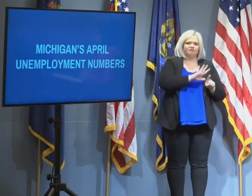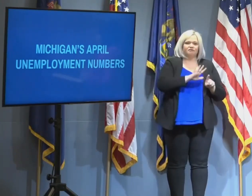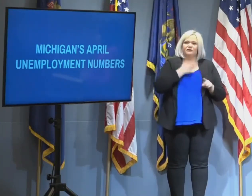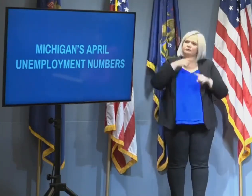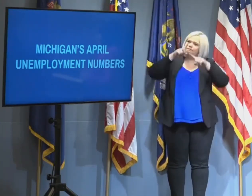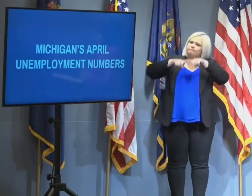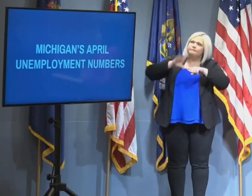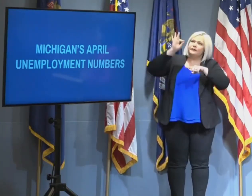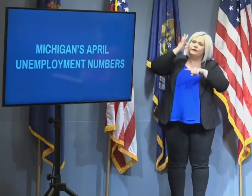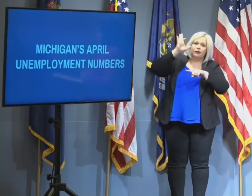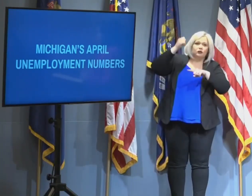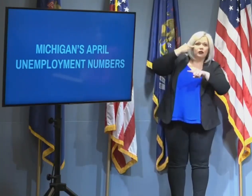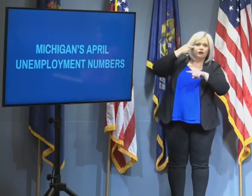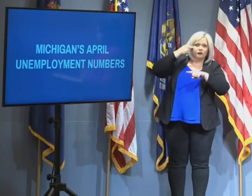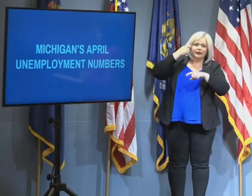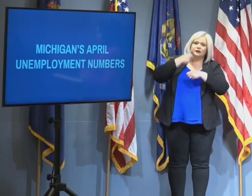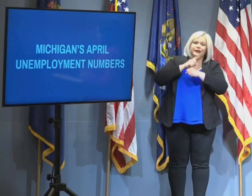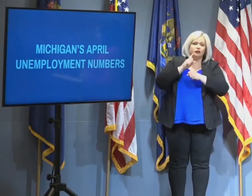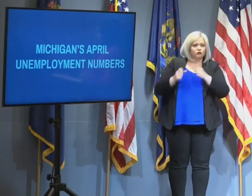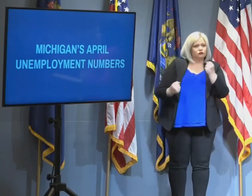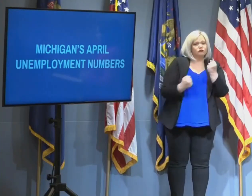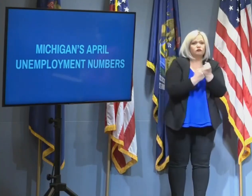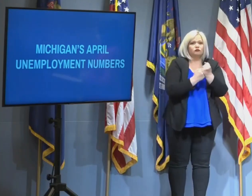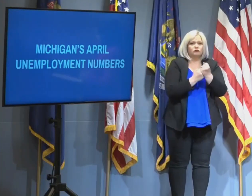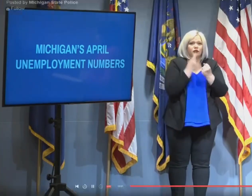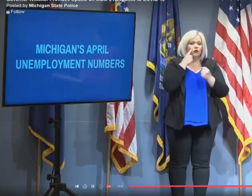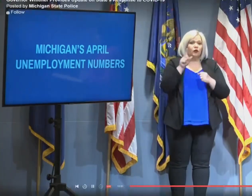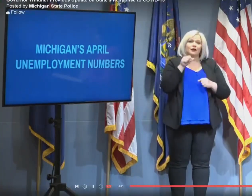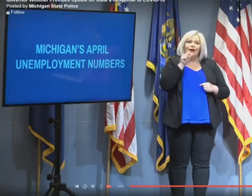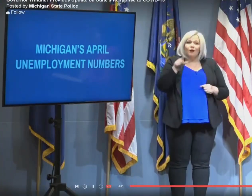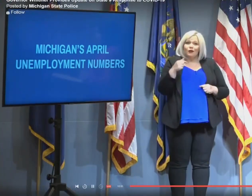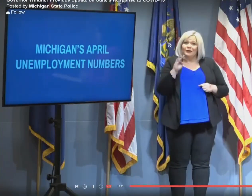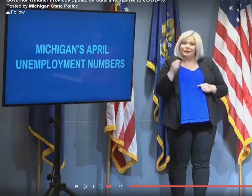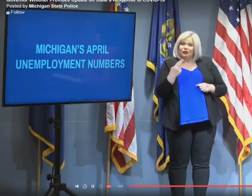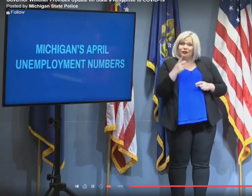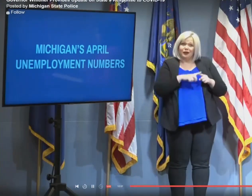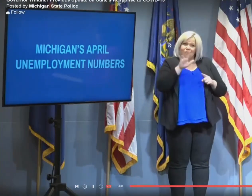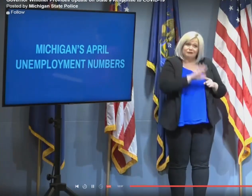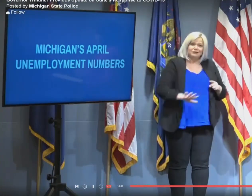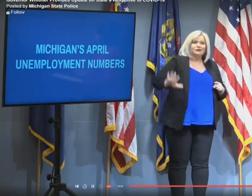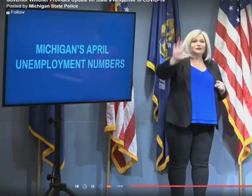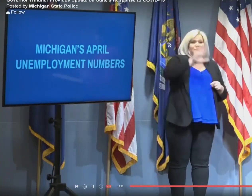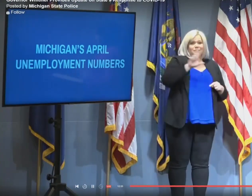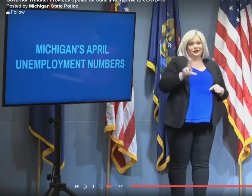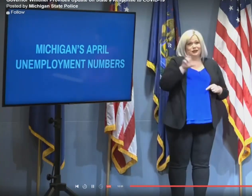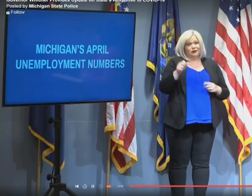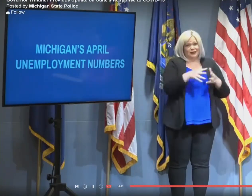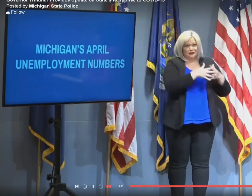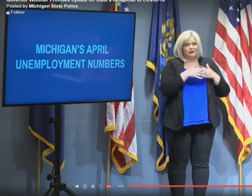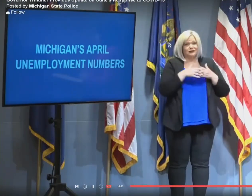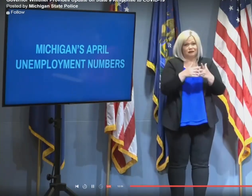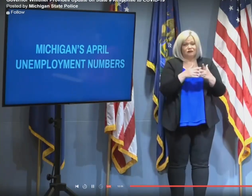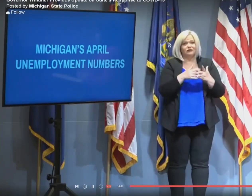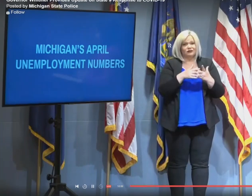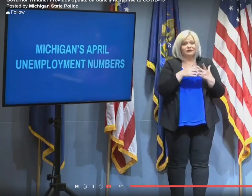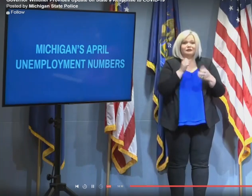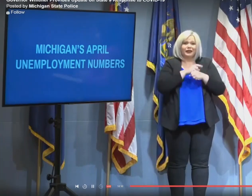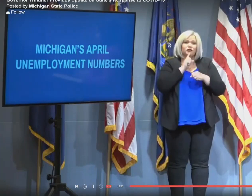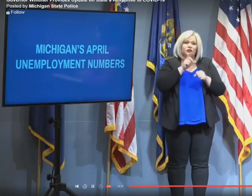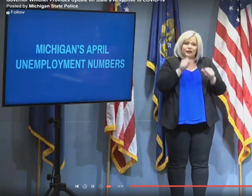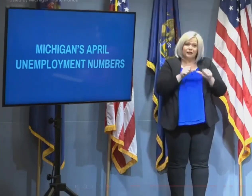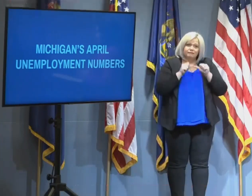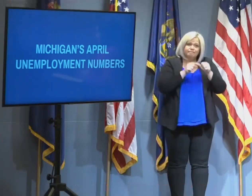together to provide additional flexibility for states like Michigan and states all across the country to continue